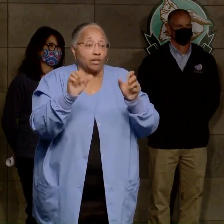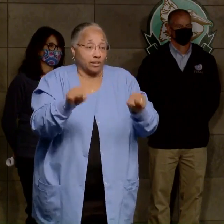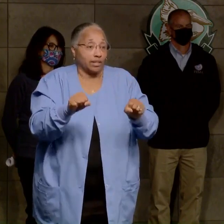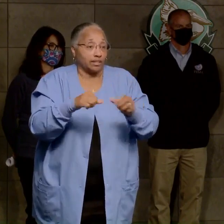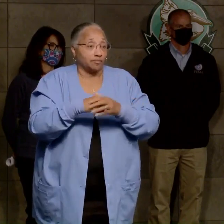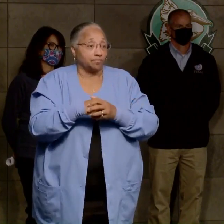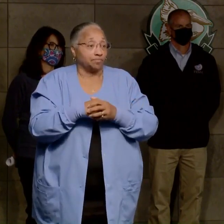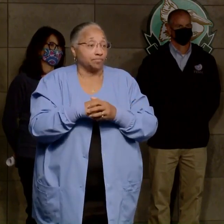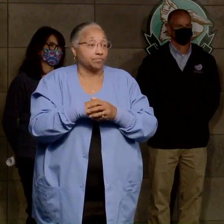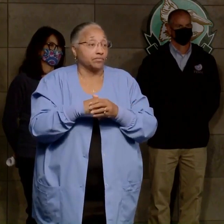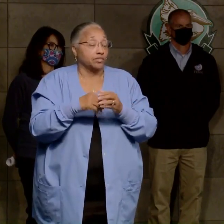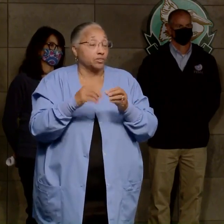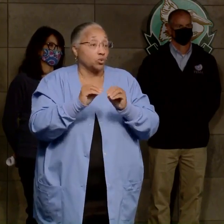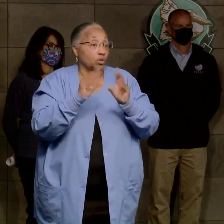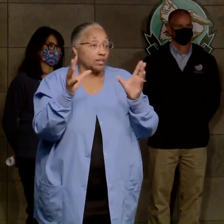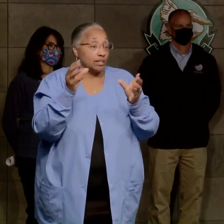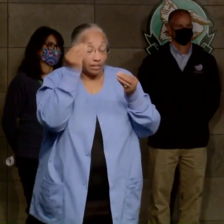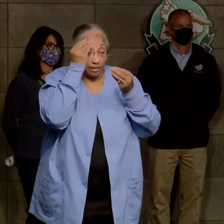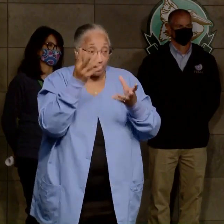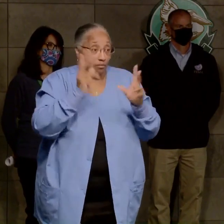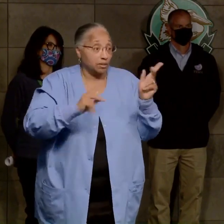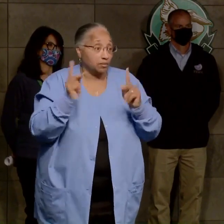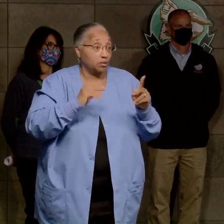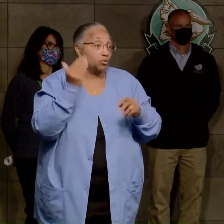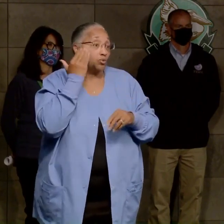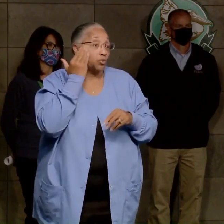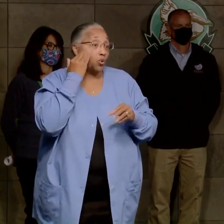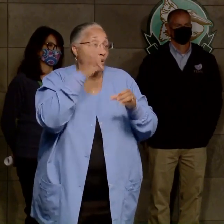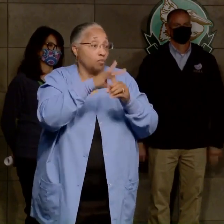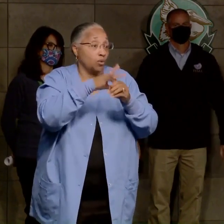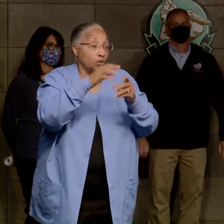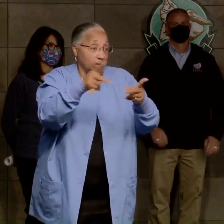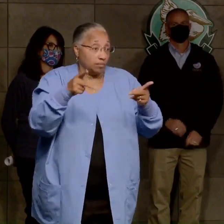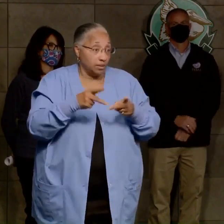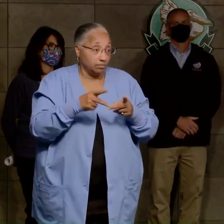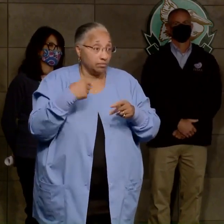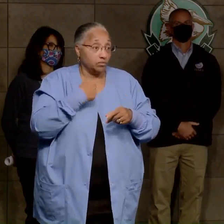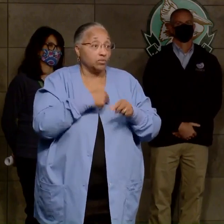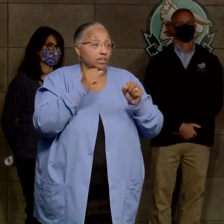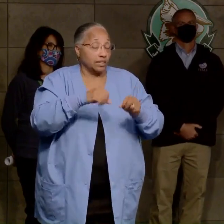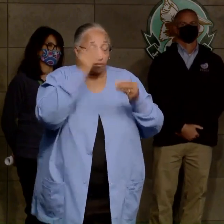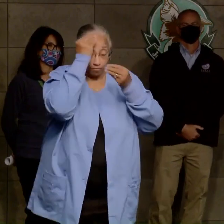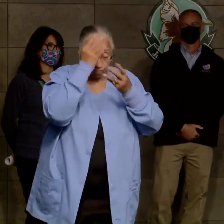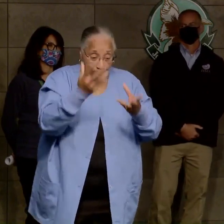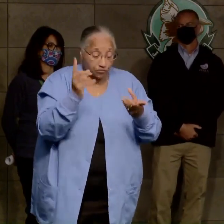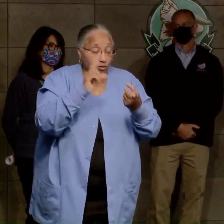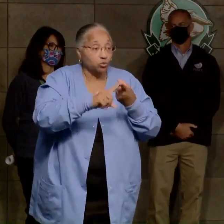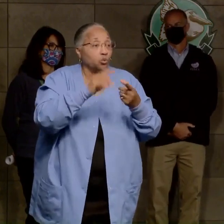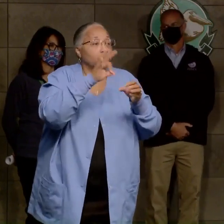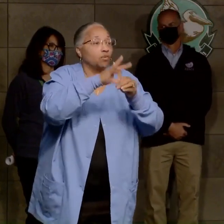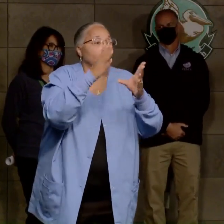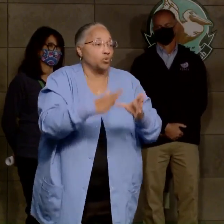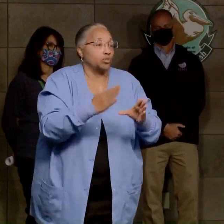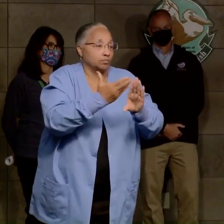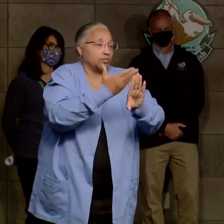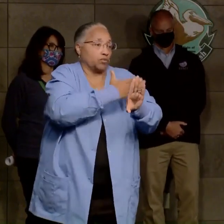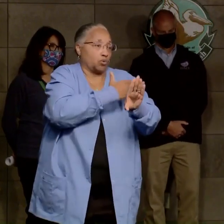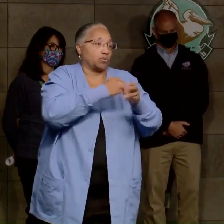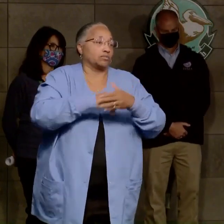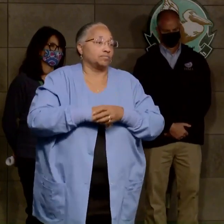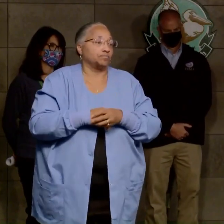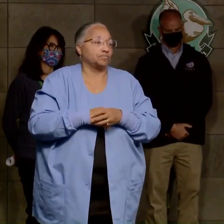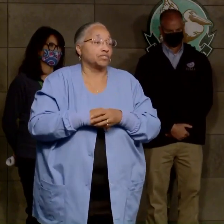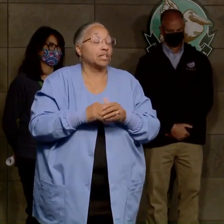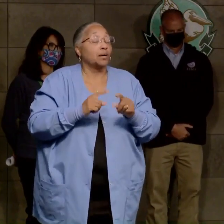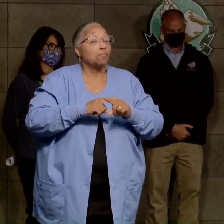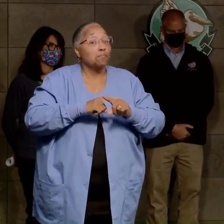to identify those polling locations so that we can communicate that to the voters in advance. But, you